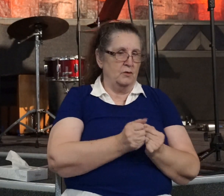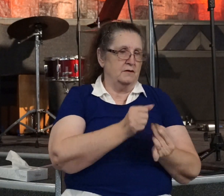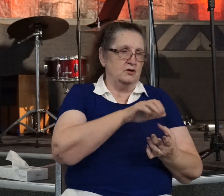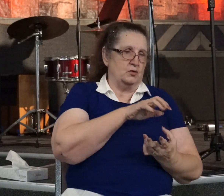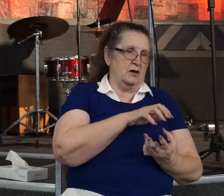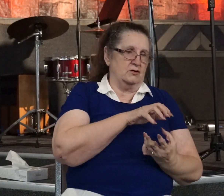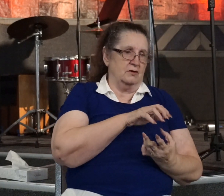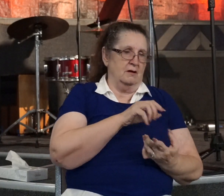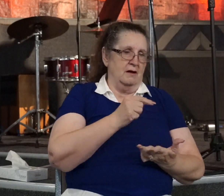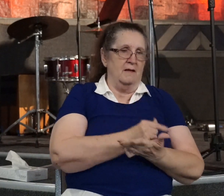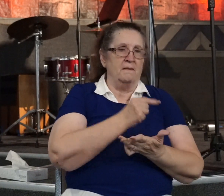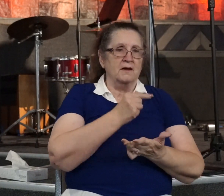gospel of Jesus Christ.